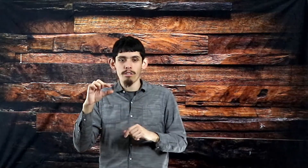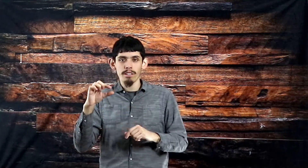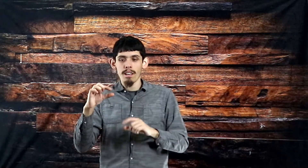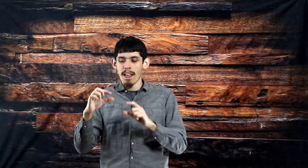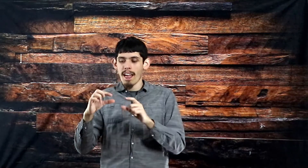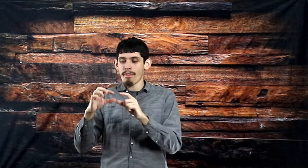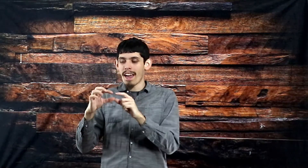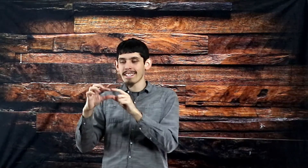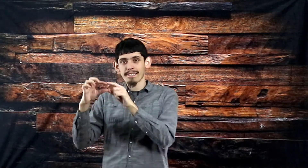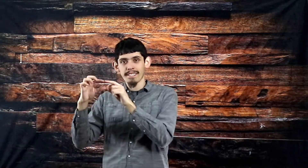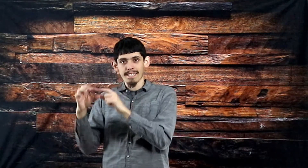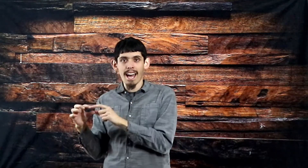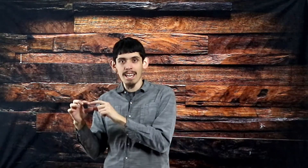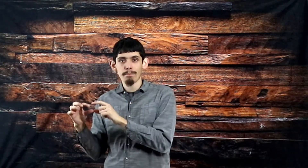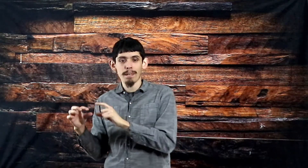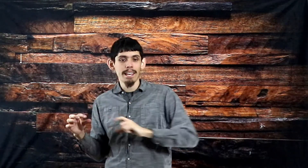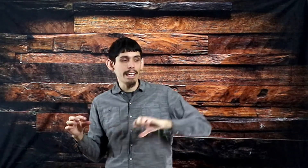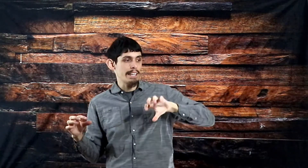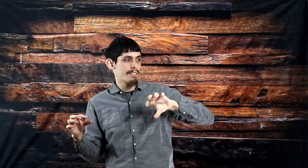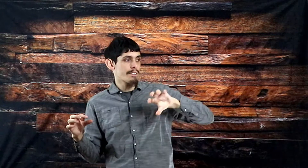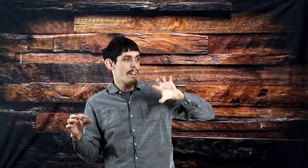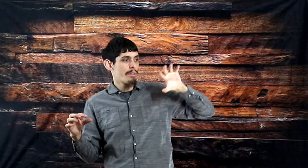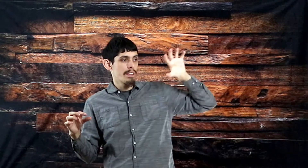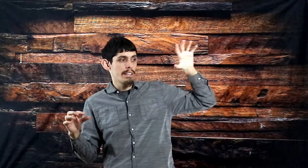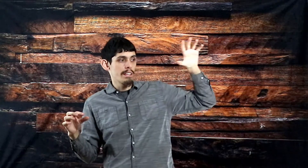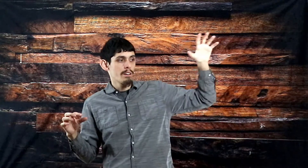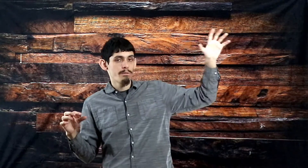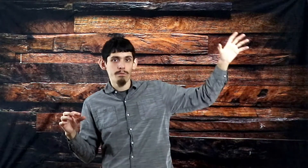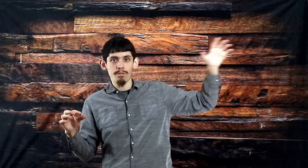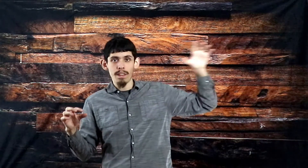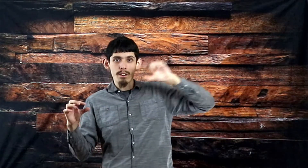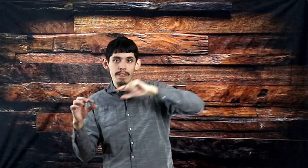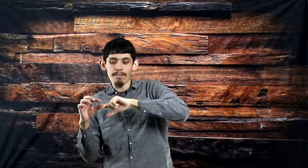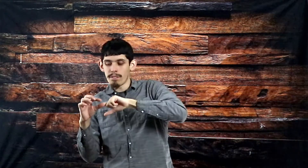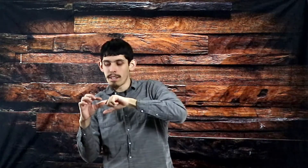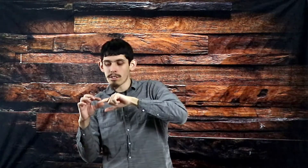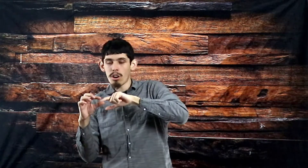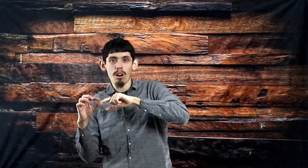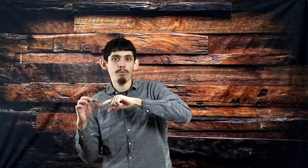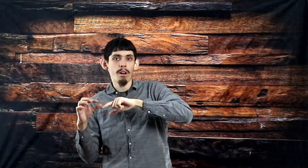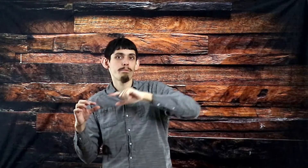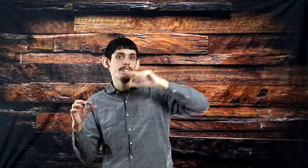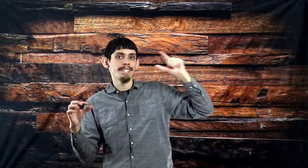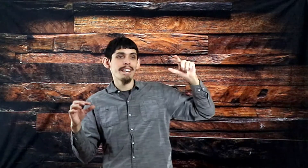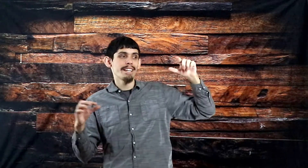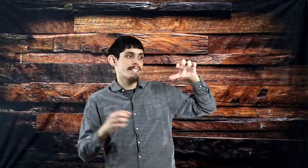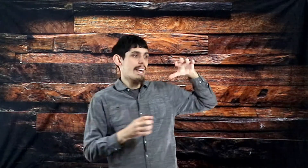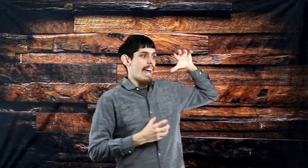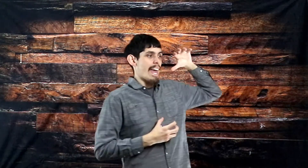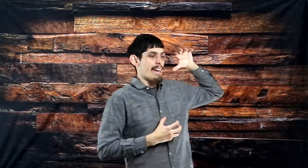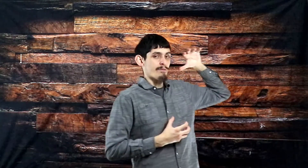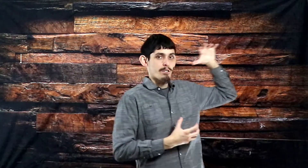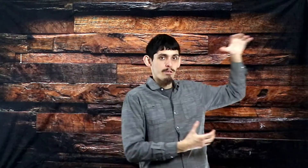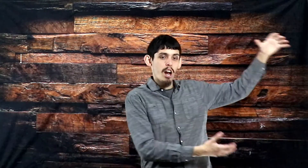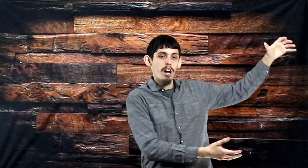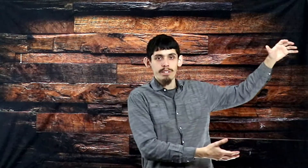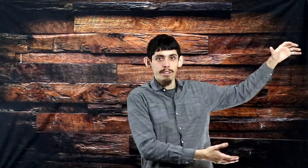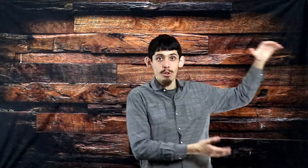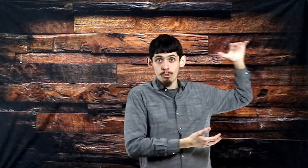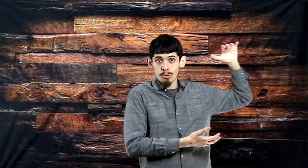and that is the type, and this car represents a Ferrari, the real